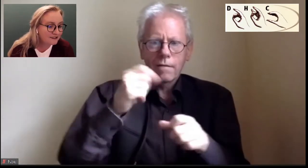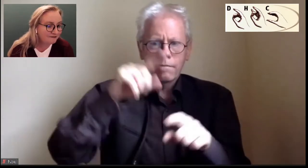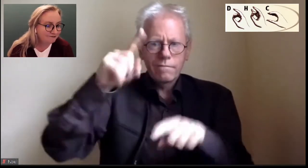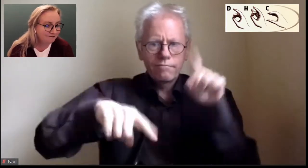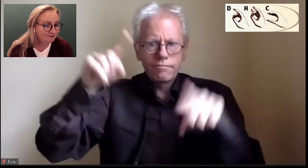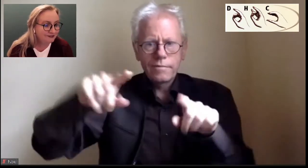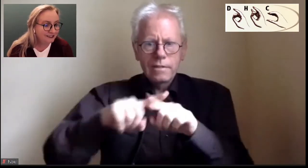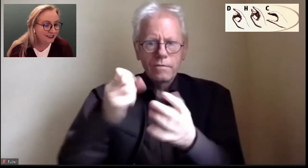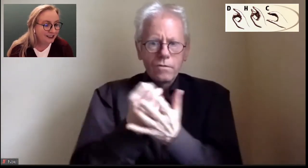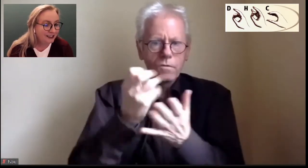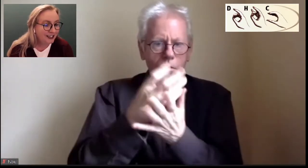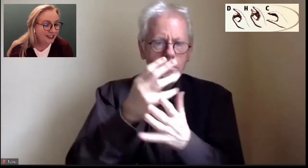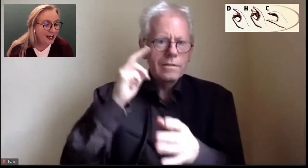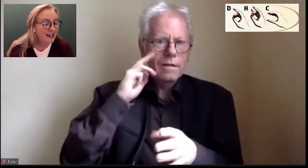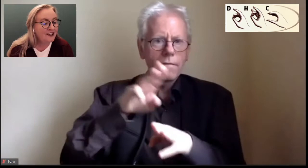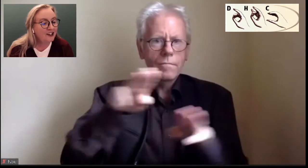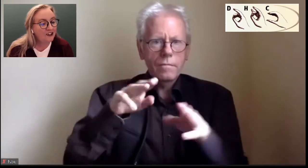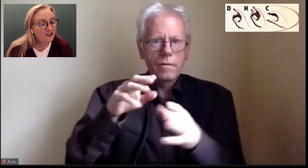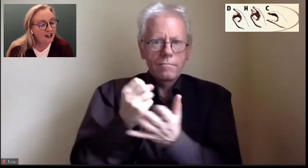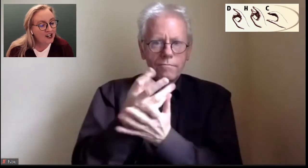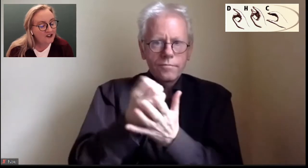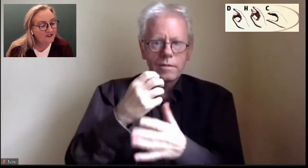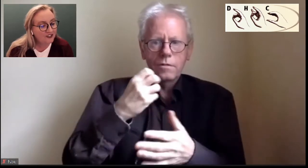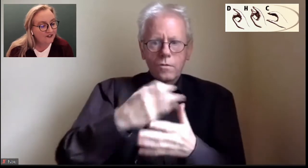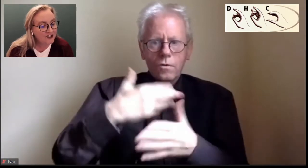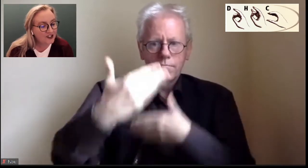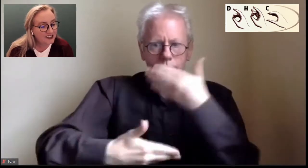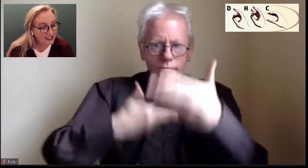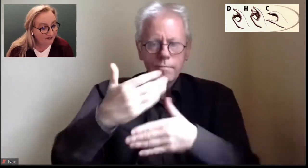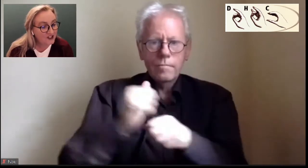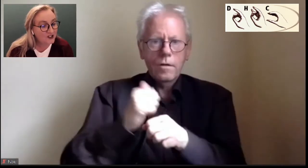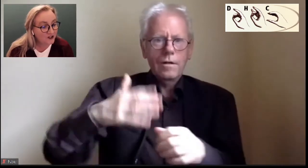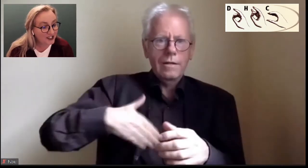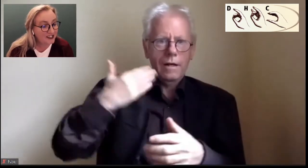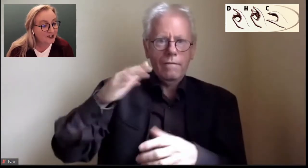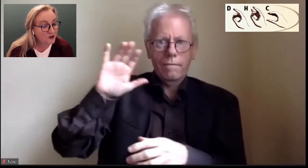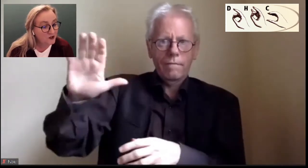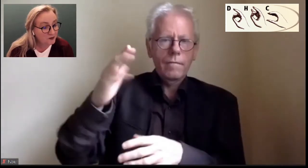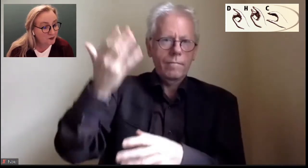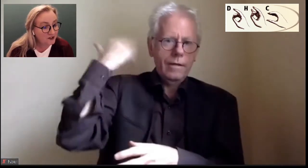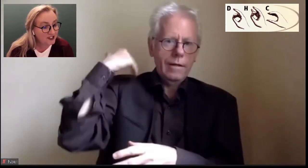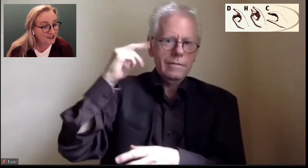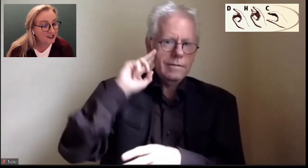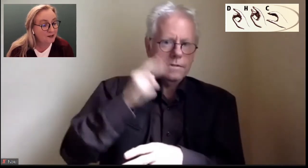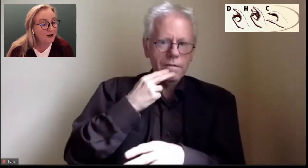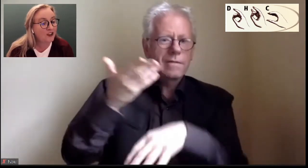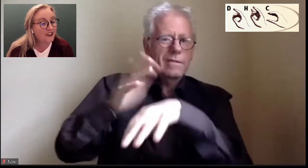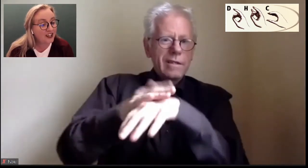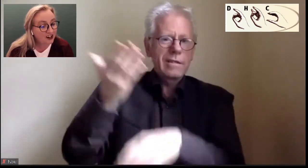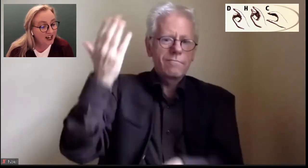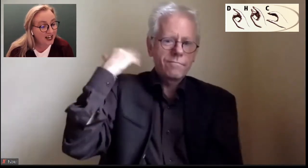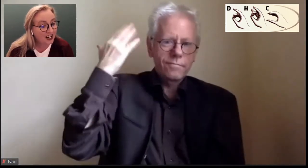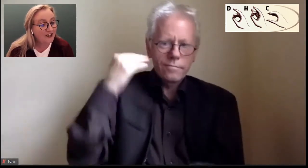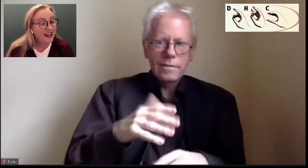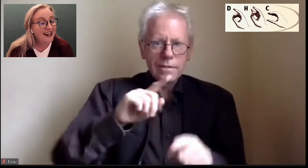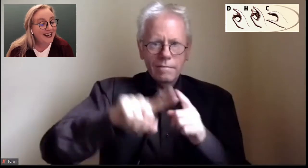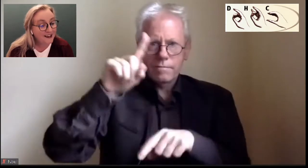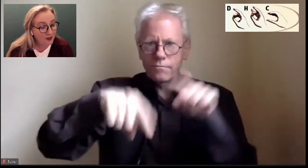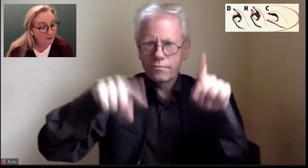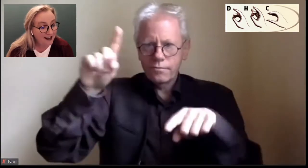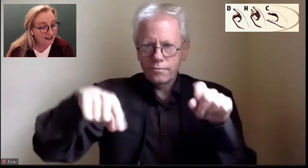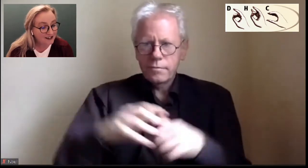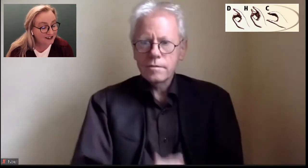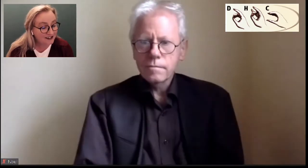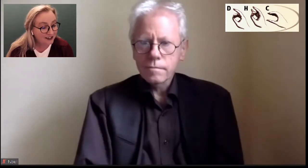courts. And there are a range of different deaf stories that are going to be presented about their life